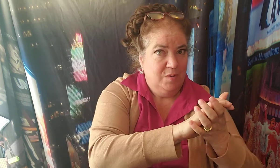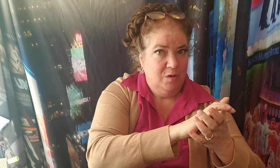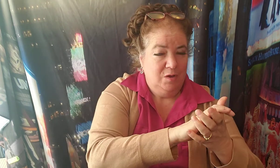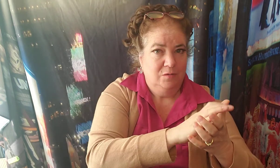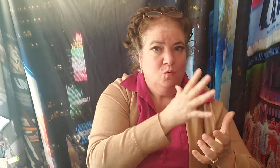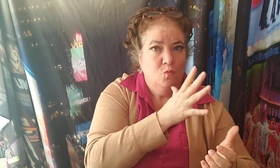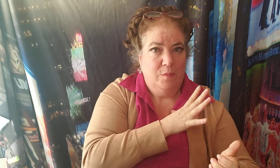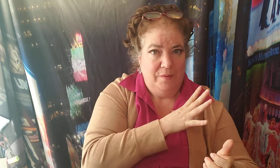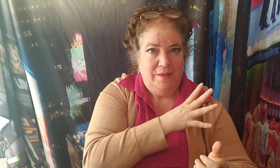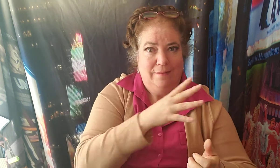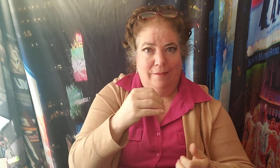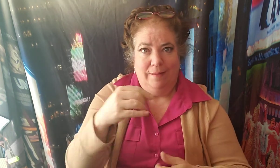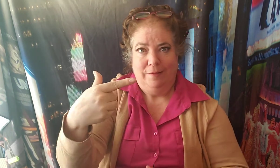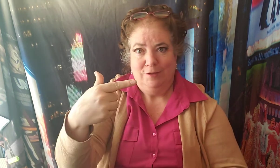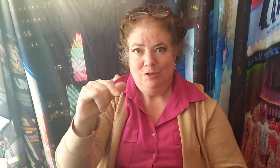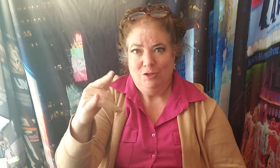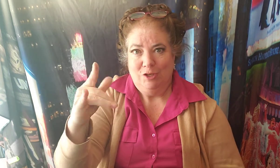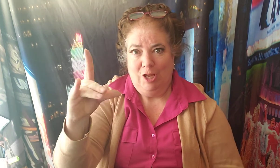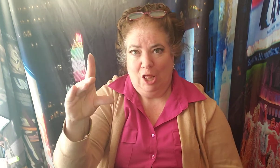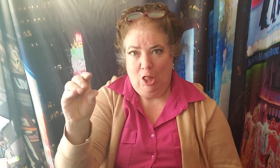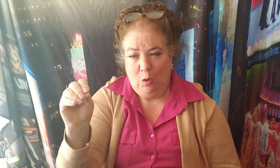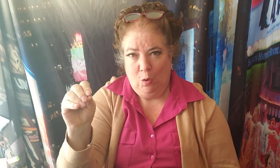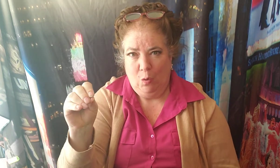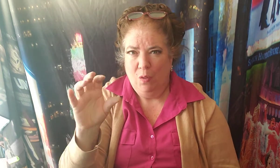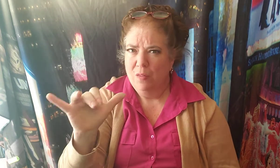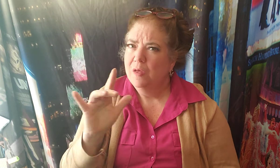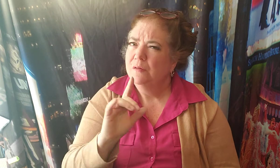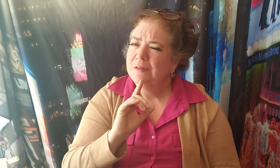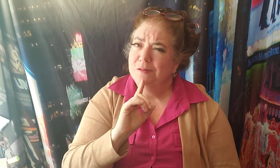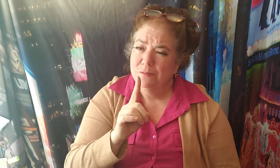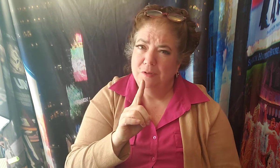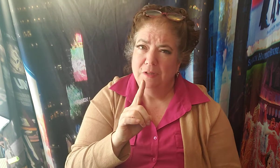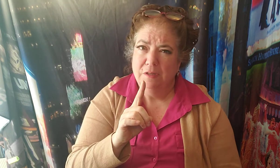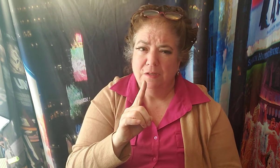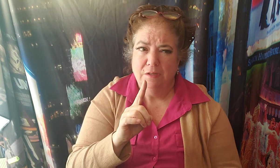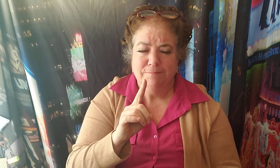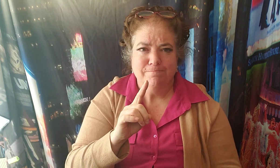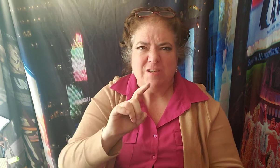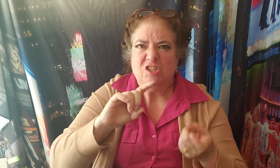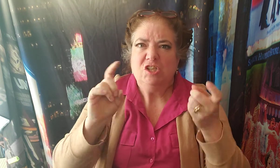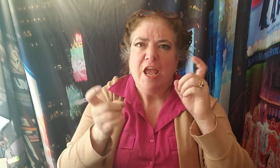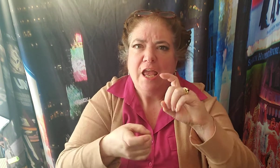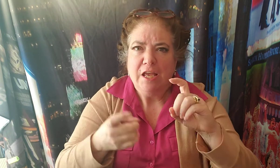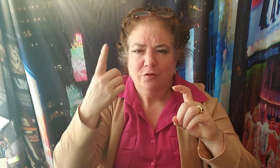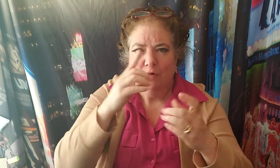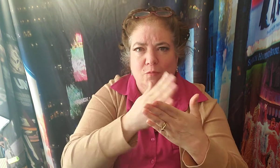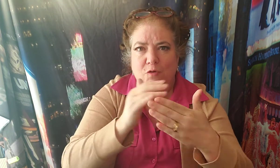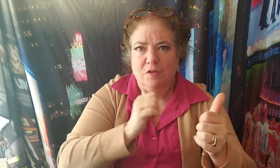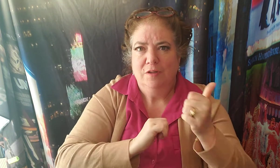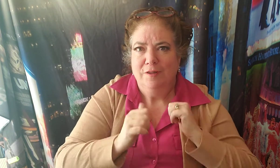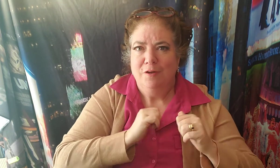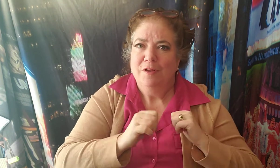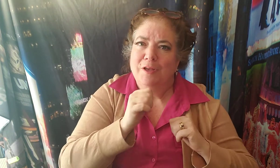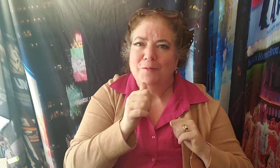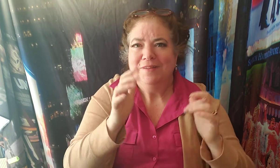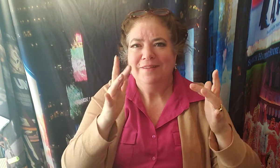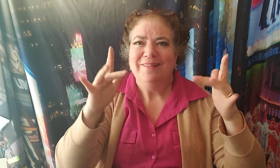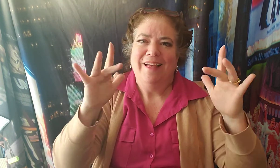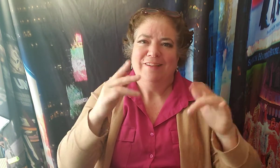in the Broadway history. This was a show that wasn't sort of light and airy and amusing. It was kind of a weird sort of